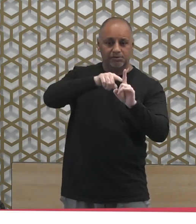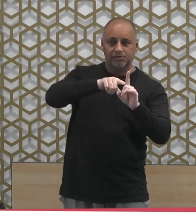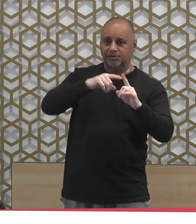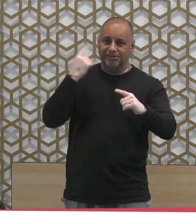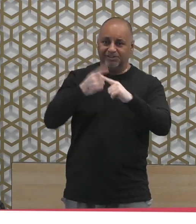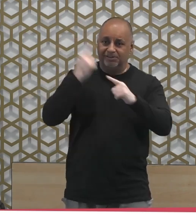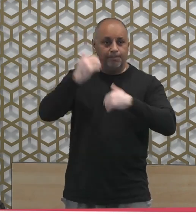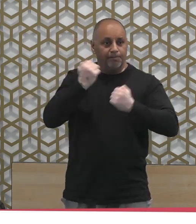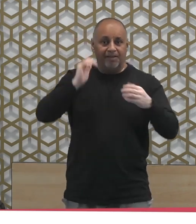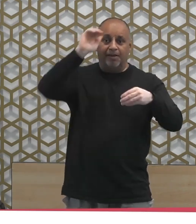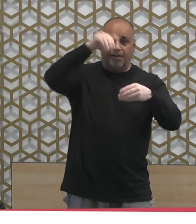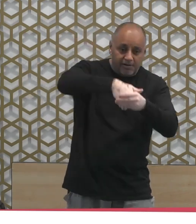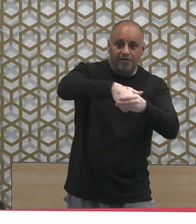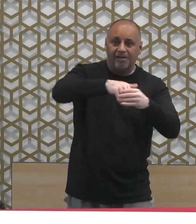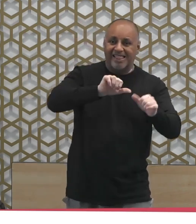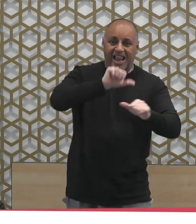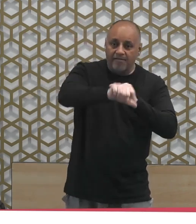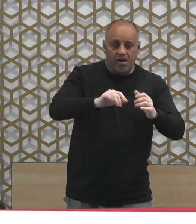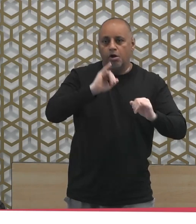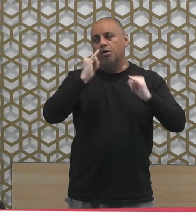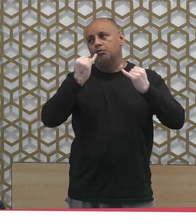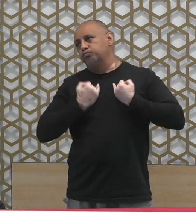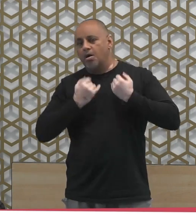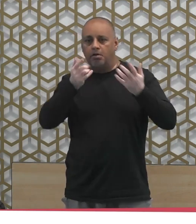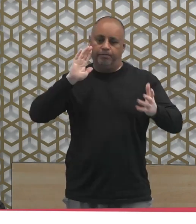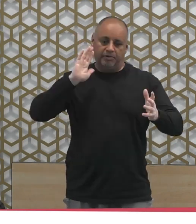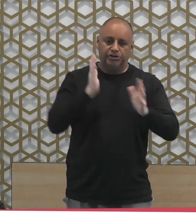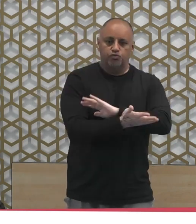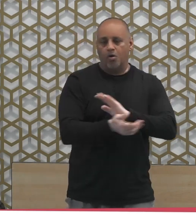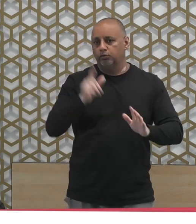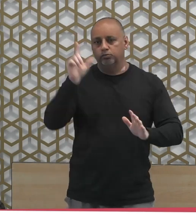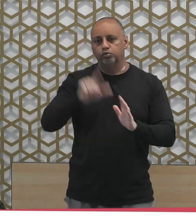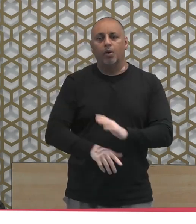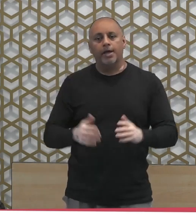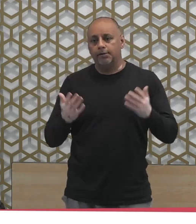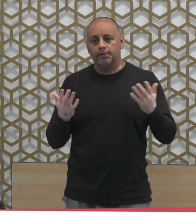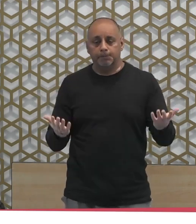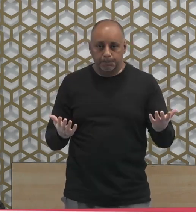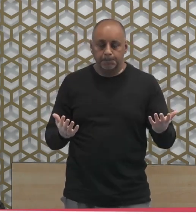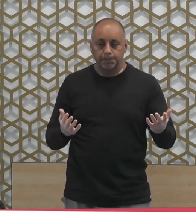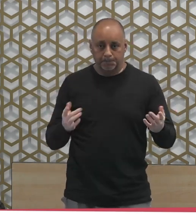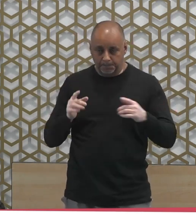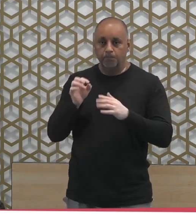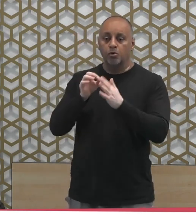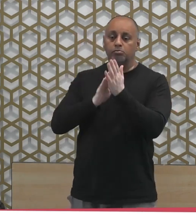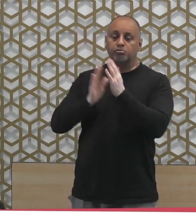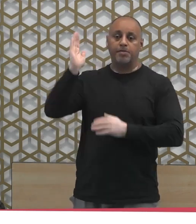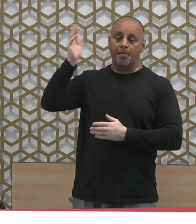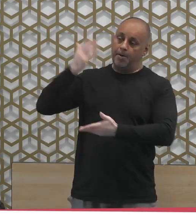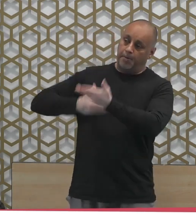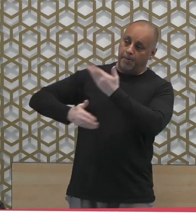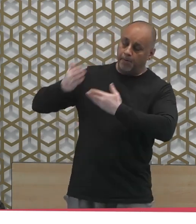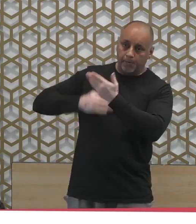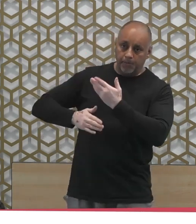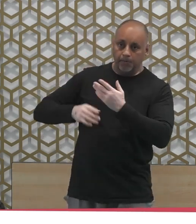and then they're destroyed by it here the Prophet sallallahu sallam is giving us a principle that these